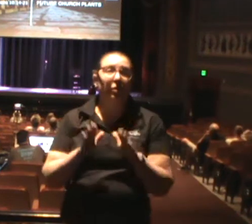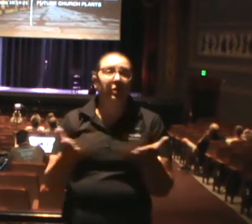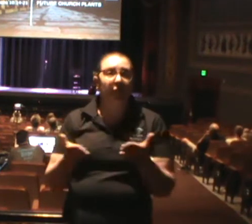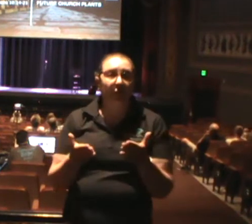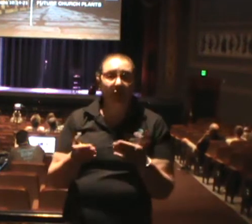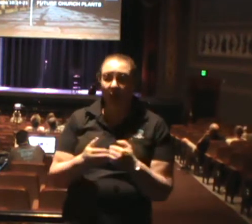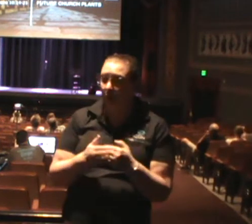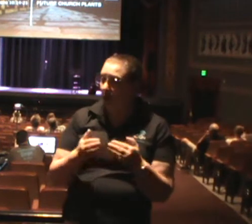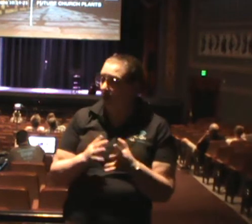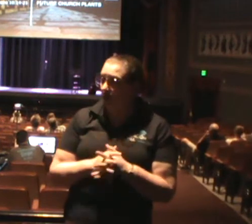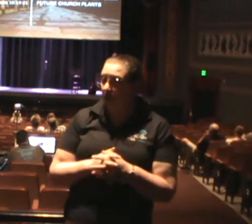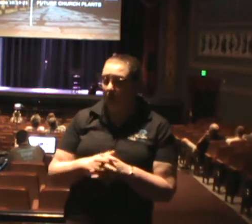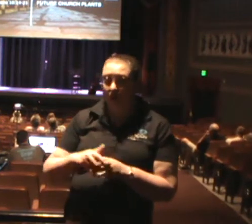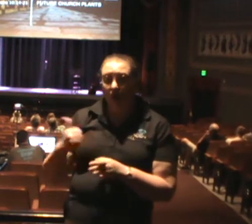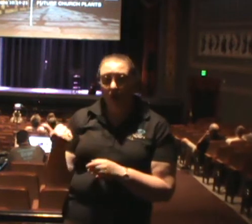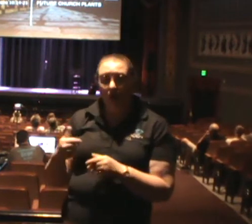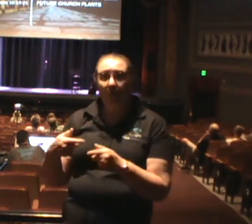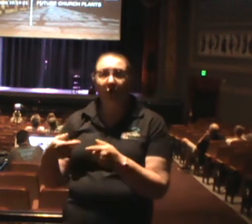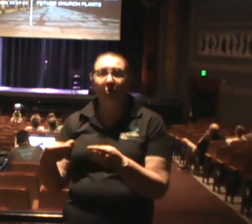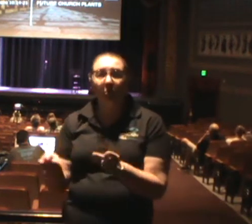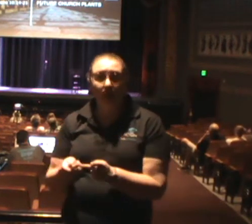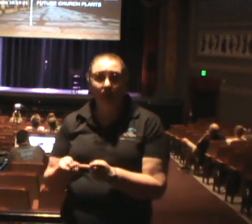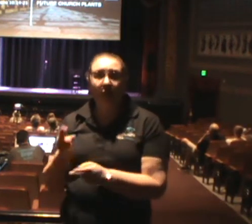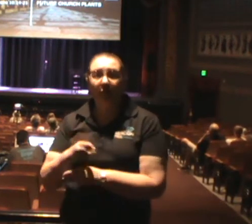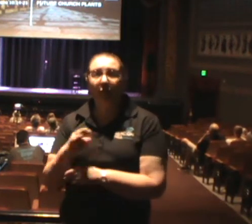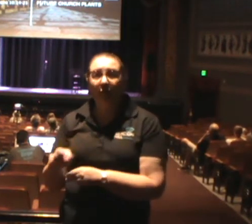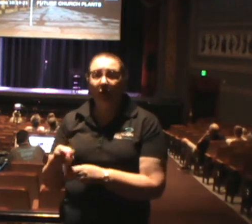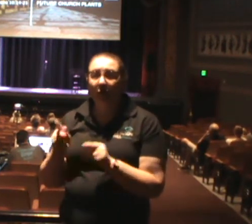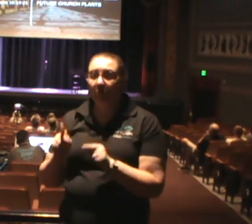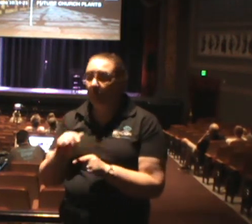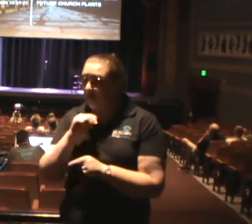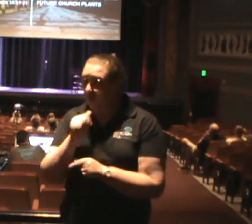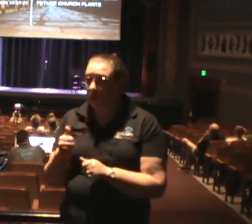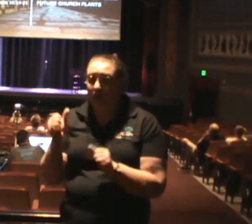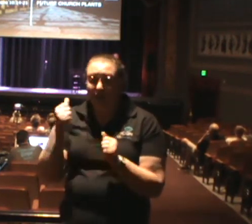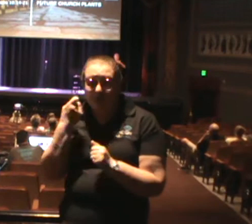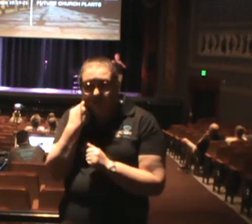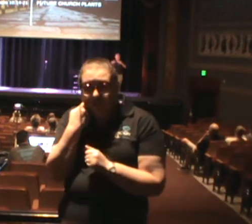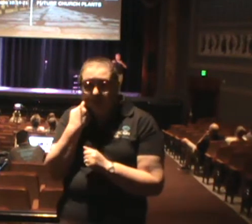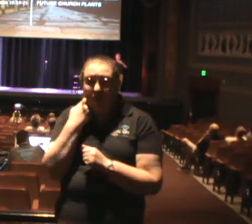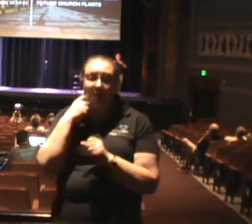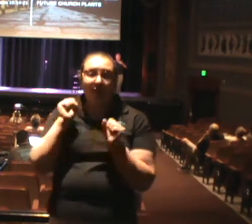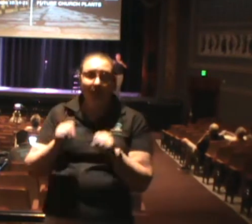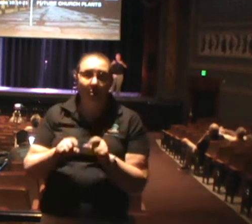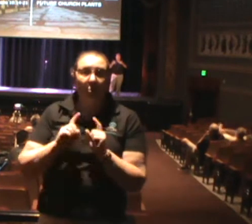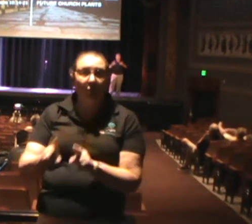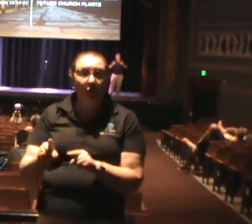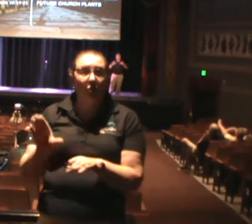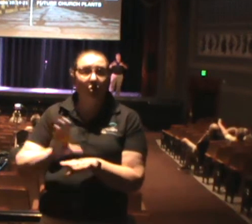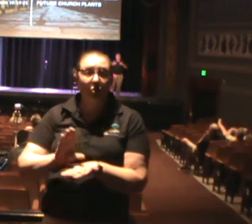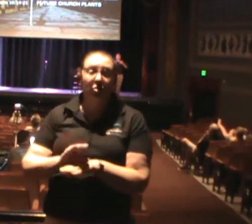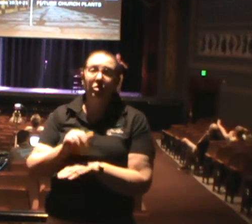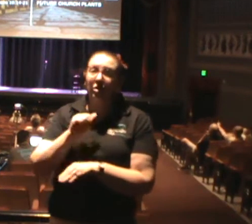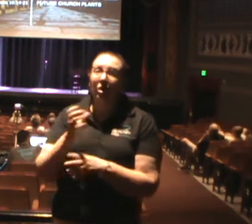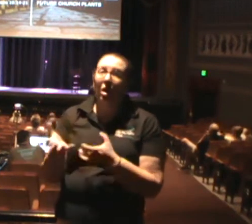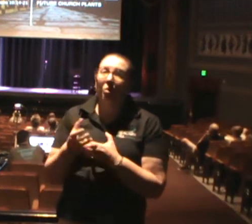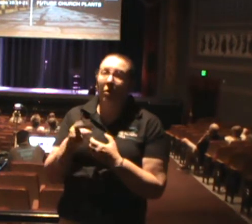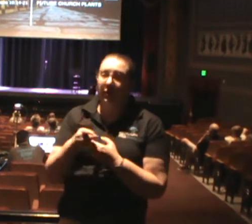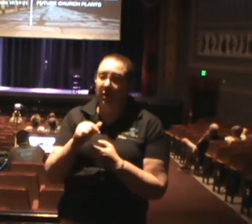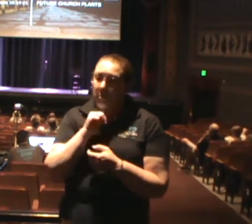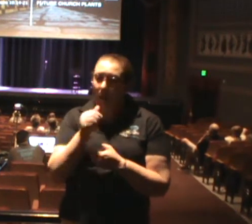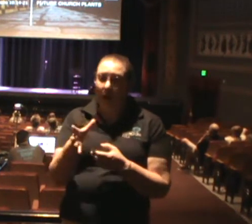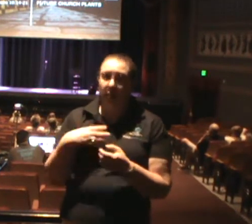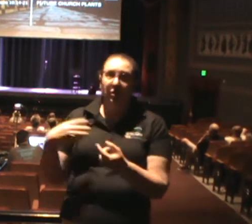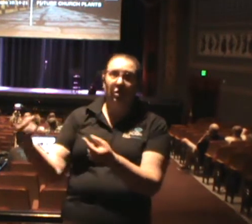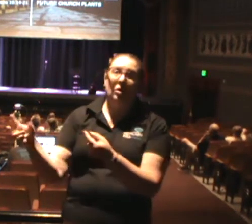are other parts in Hopewell where people don't have access to actually get to church. And so we want them not to have to come to the gospel. We want to take the